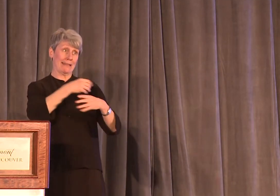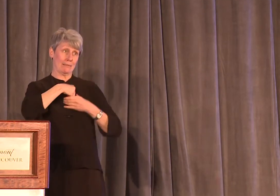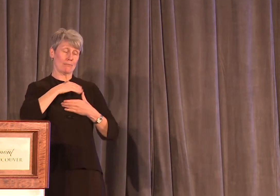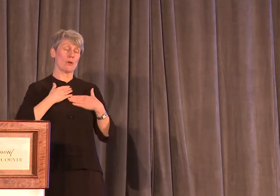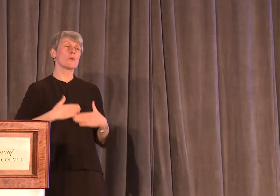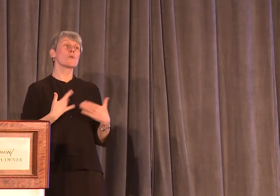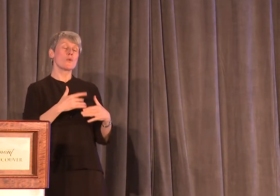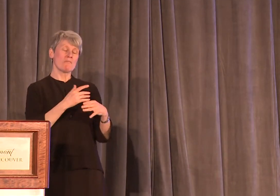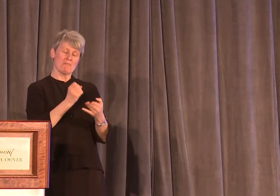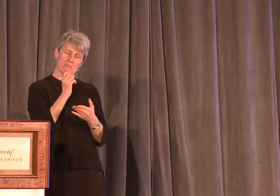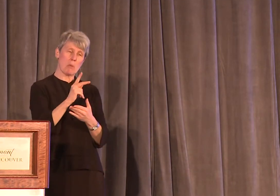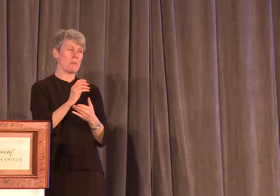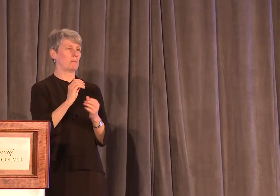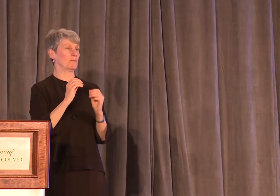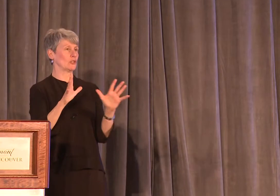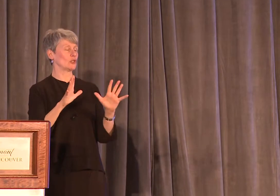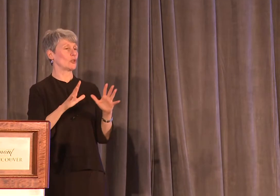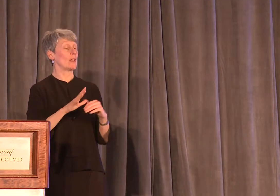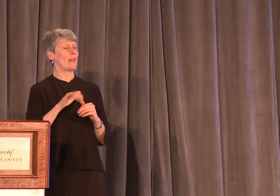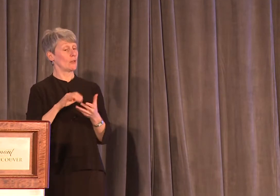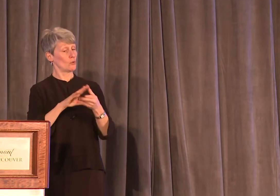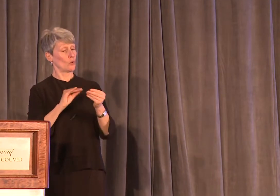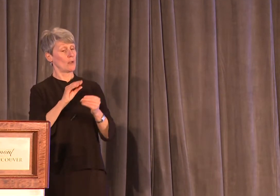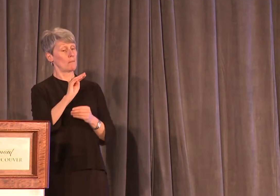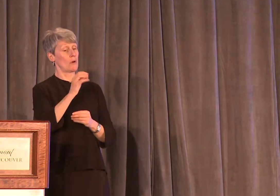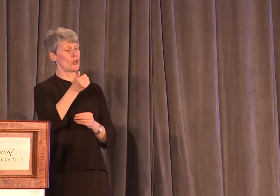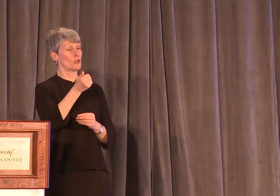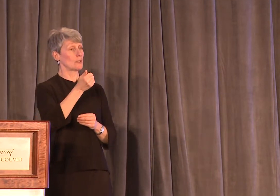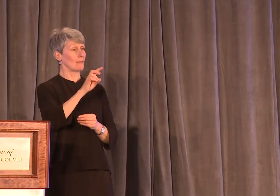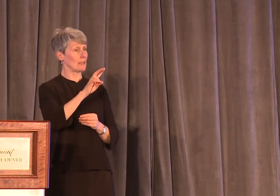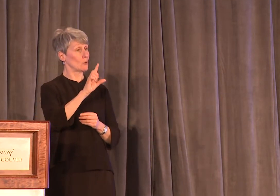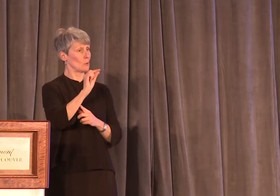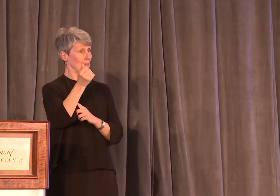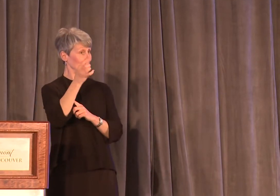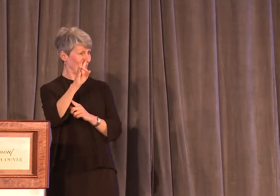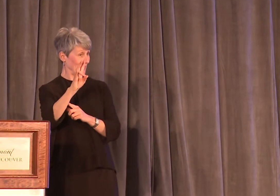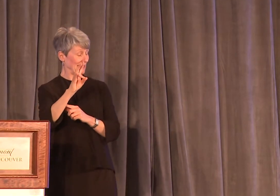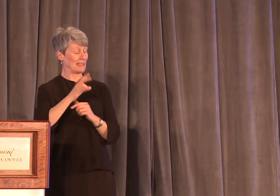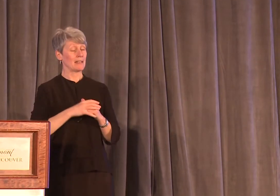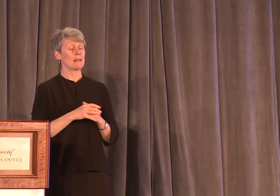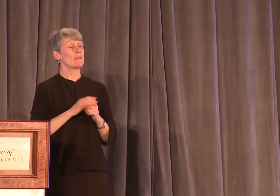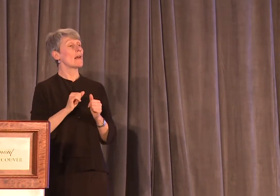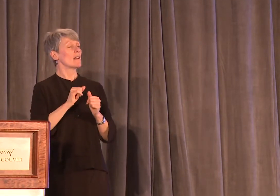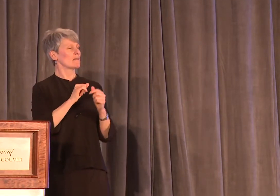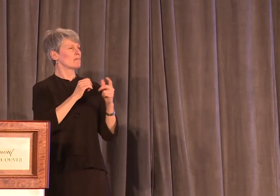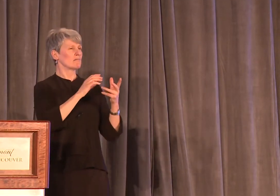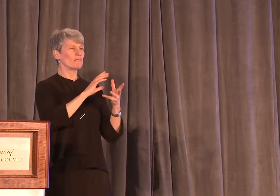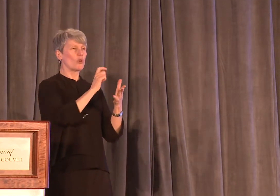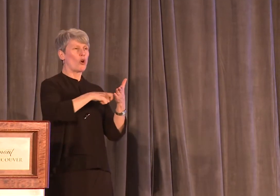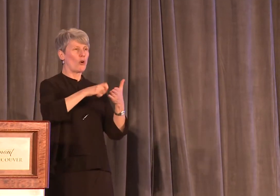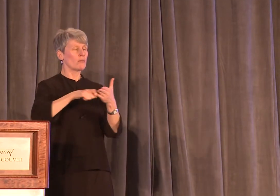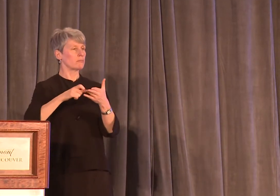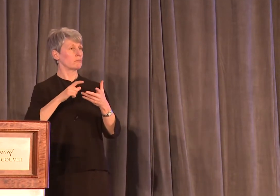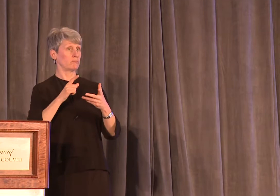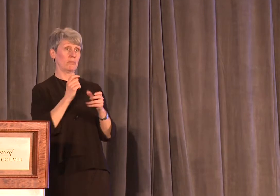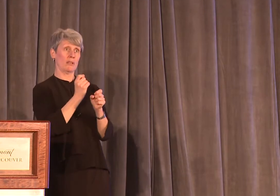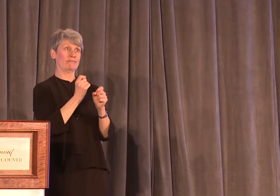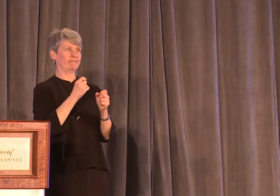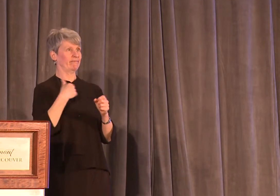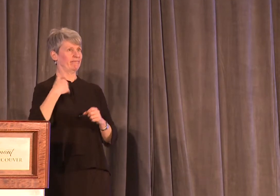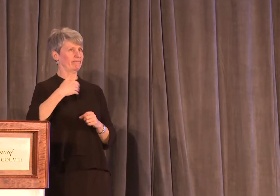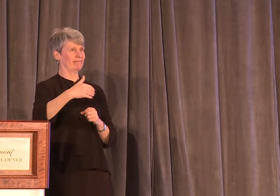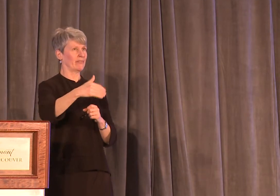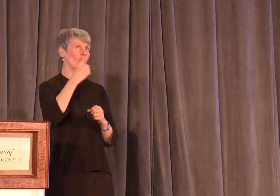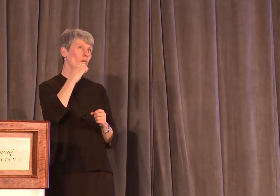It ran on March 7... This story ran on March 17, 2017, and by that point, the Unfounded series had been running every day in the paper for